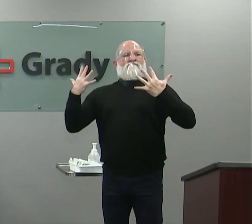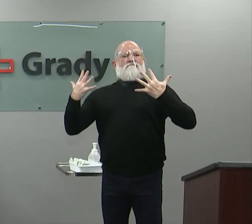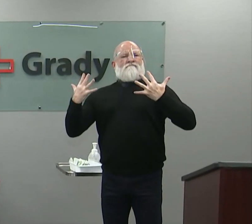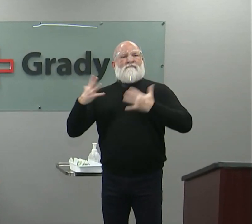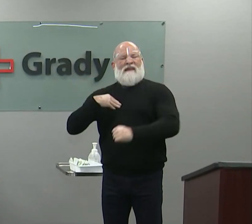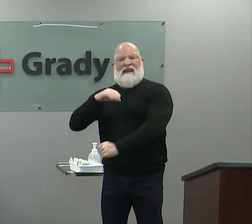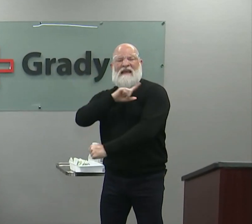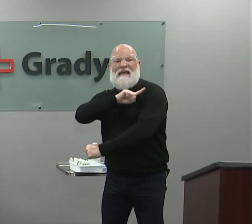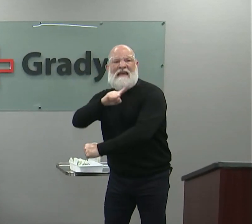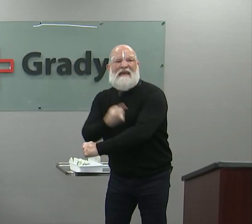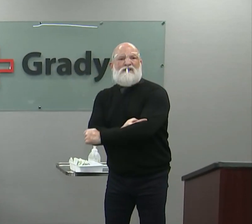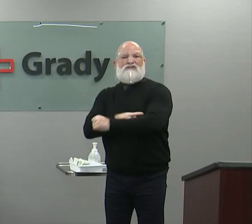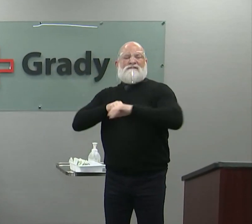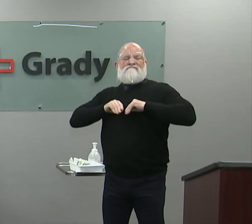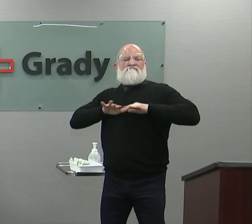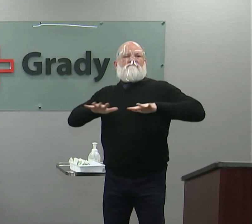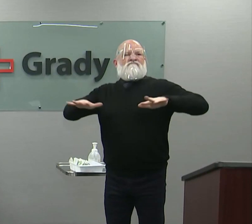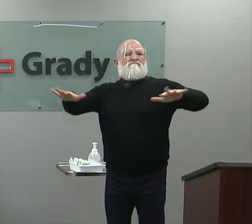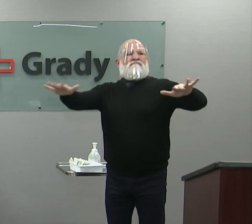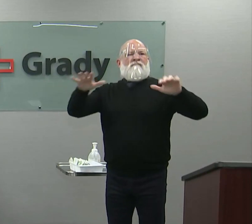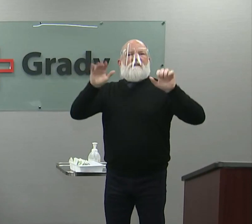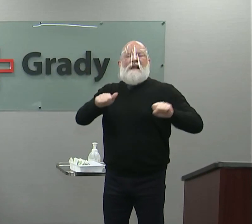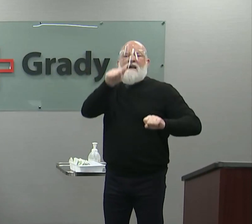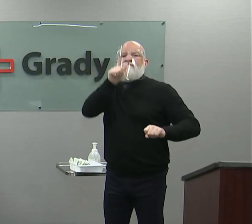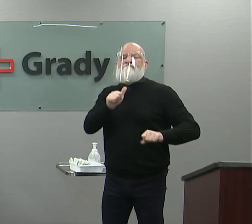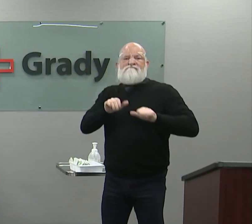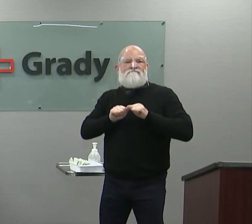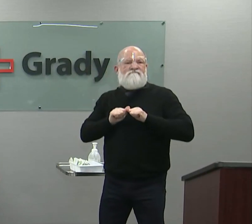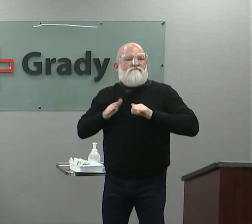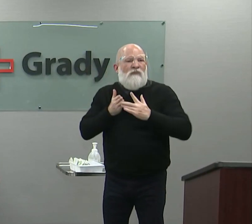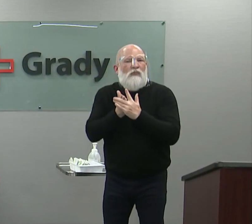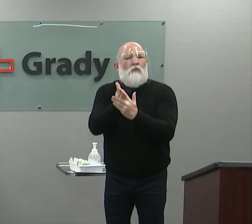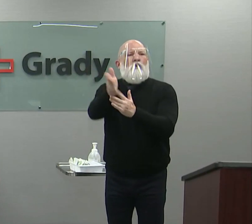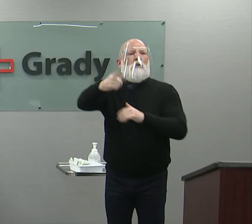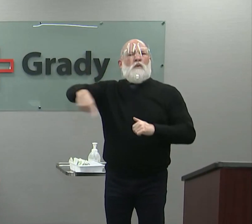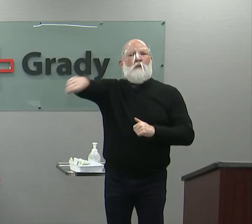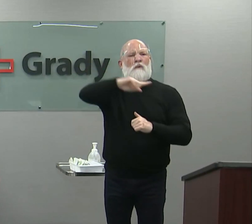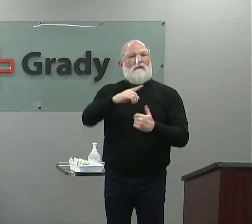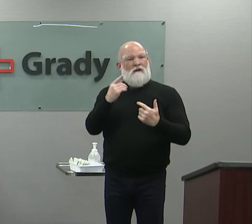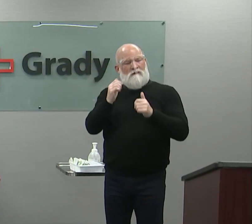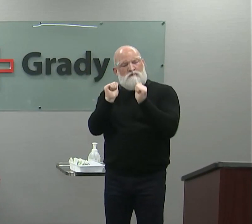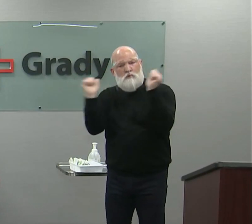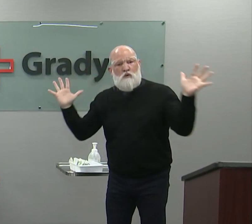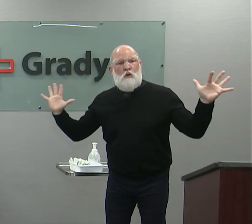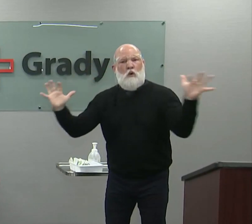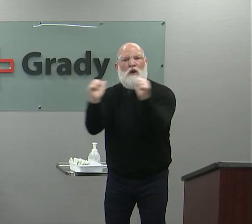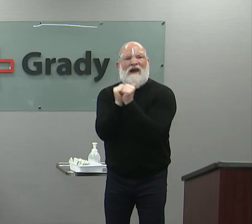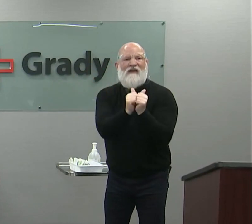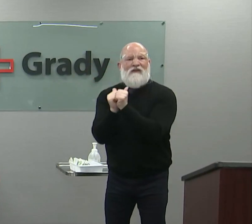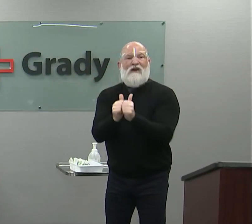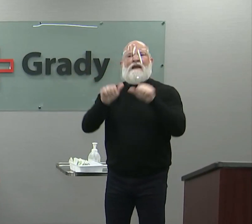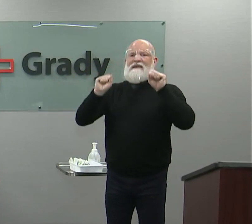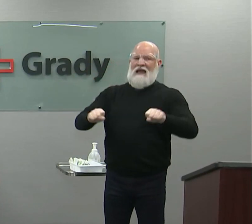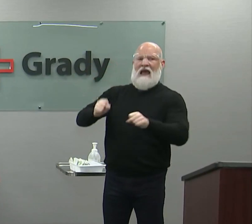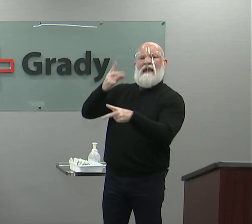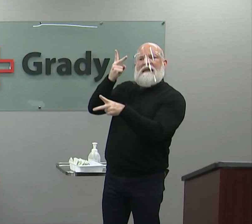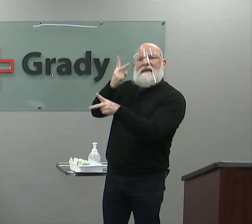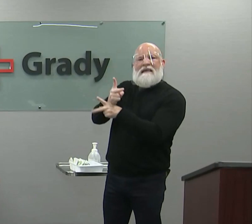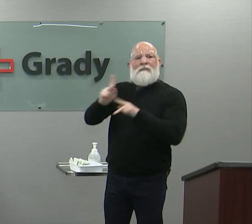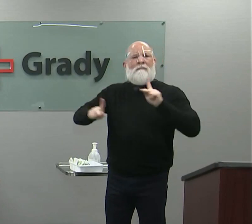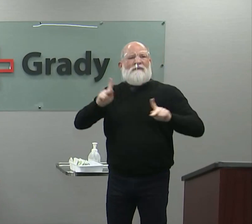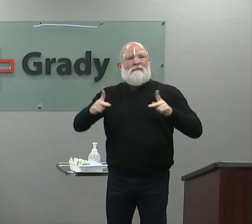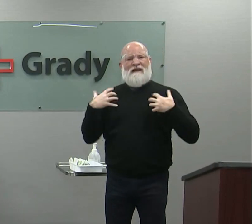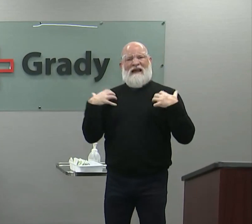we will get through this and we will get through this together and we will be able to keep people healthy and save lives.